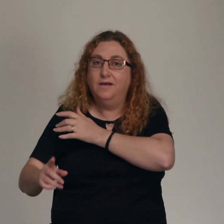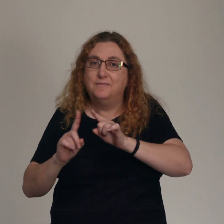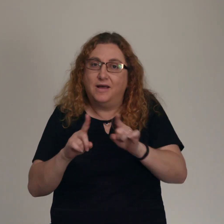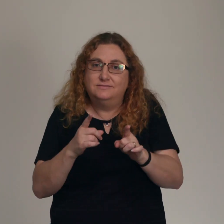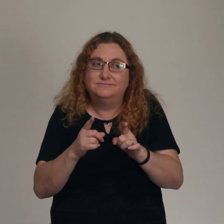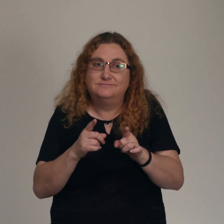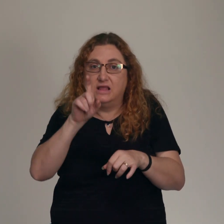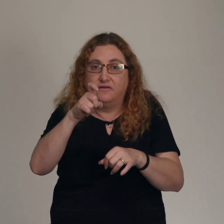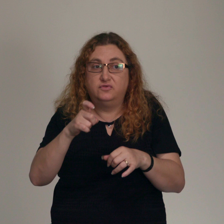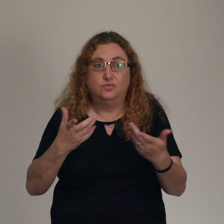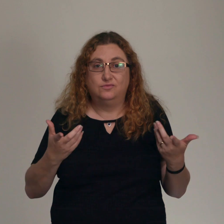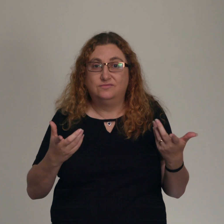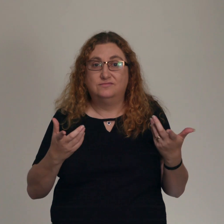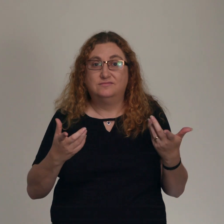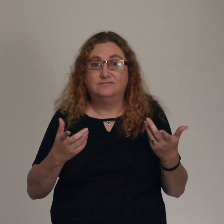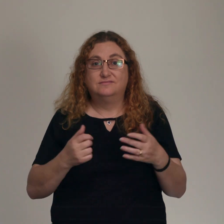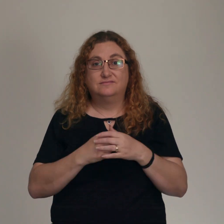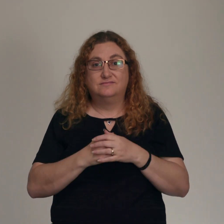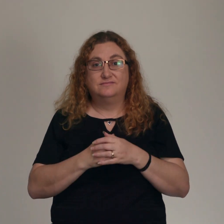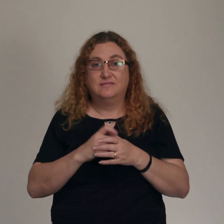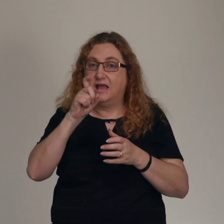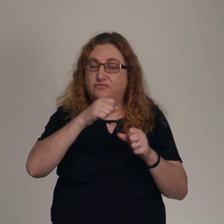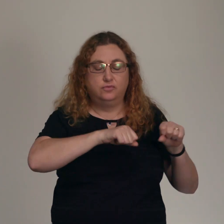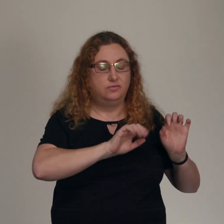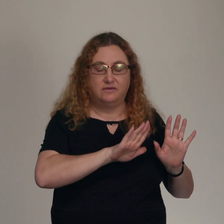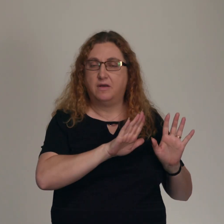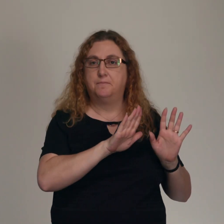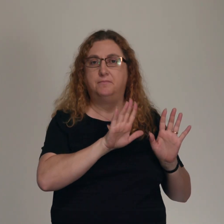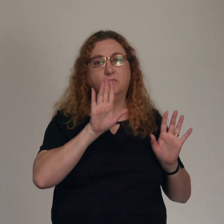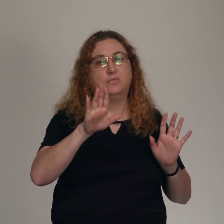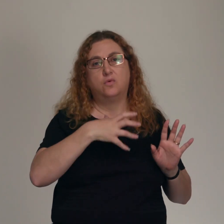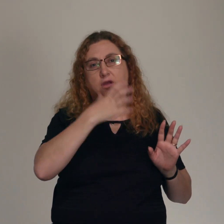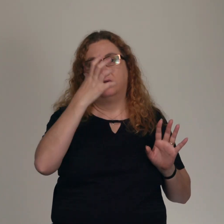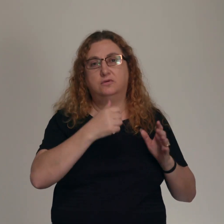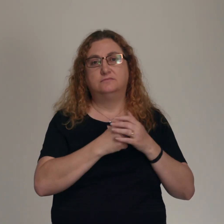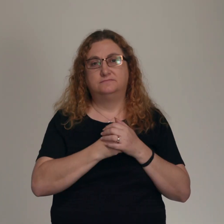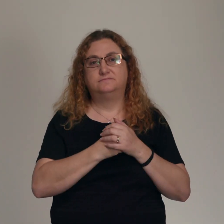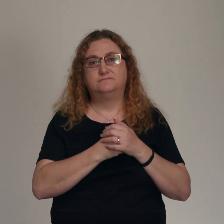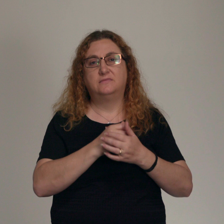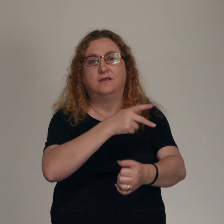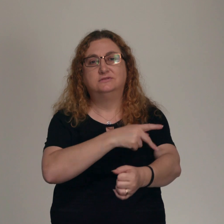Psalm 121 says, lift my eyes up to the mountain. Where does my help come from?